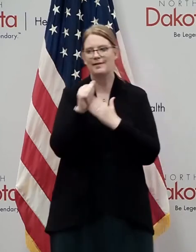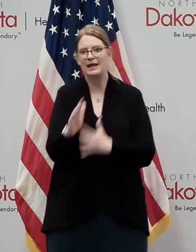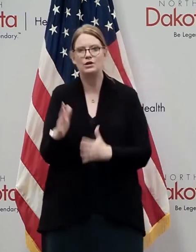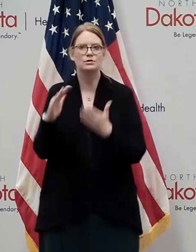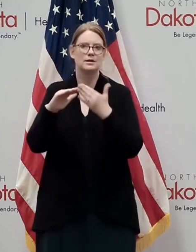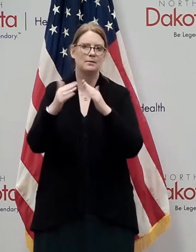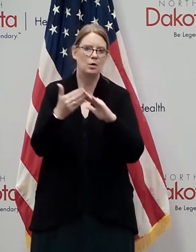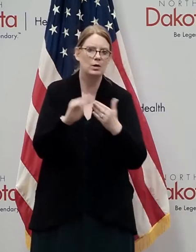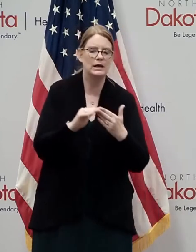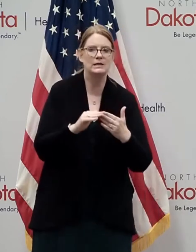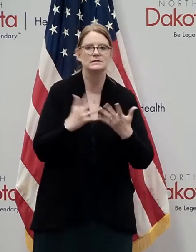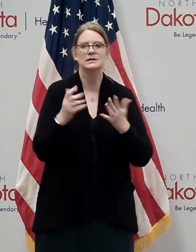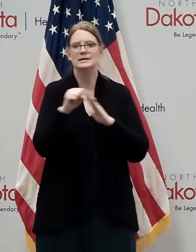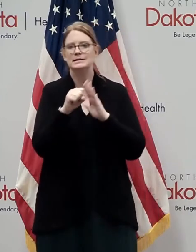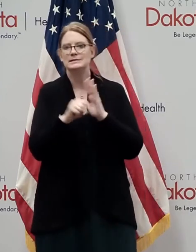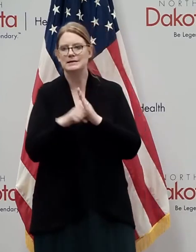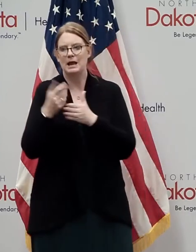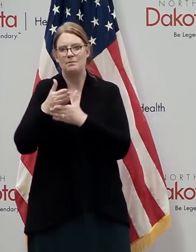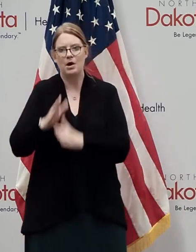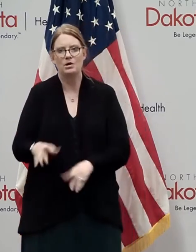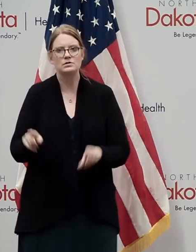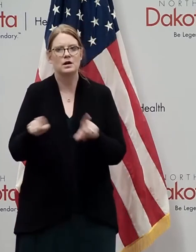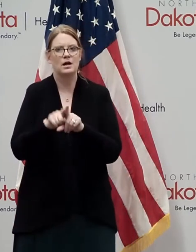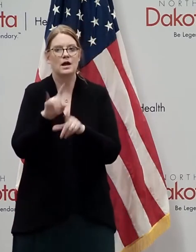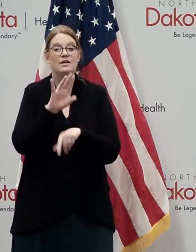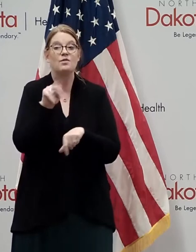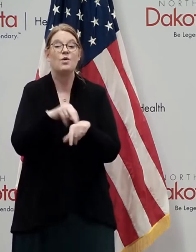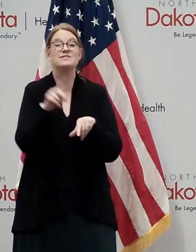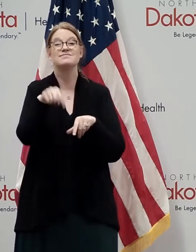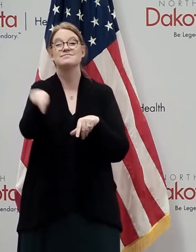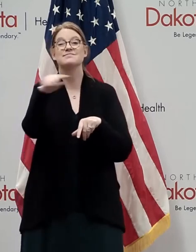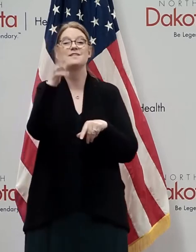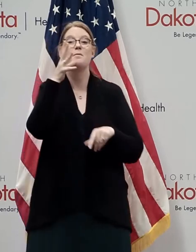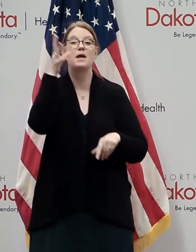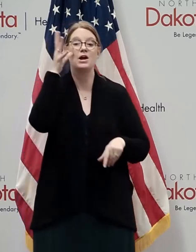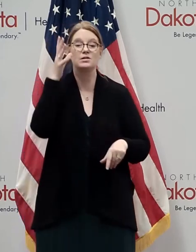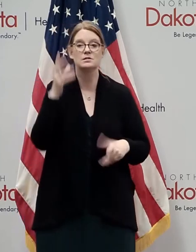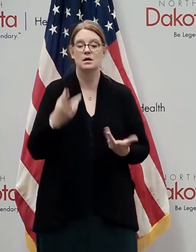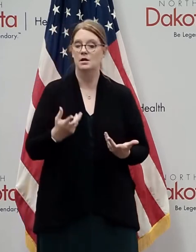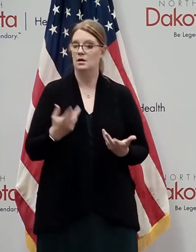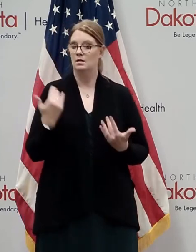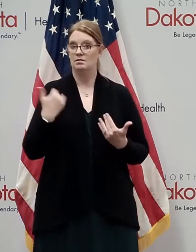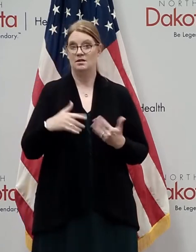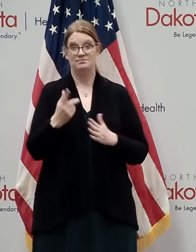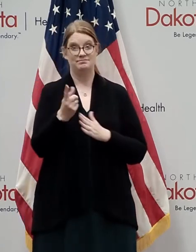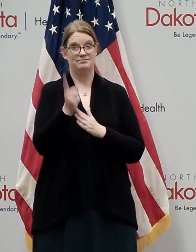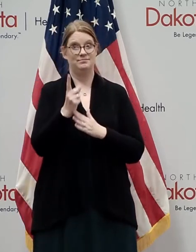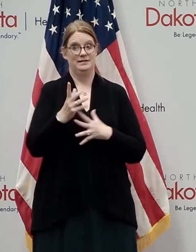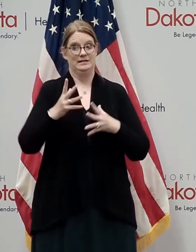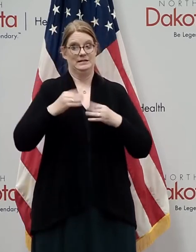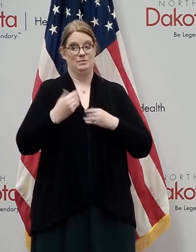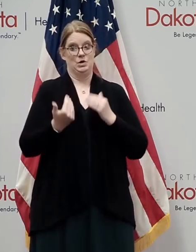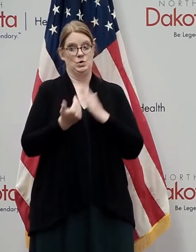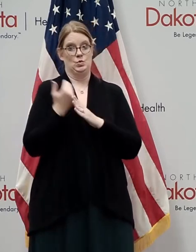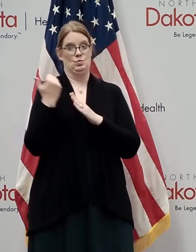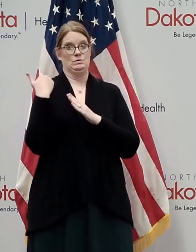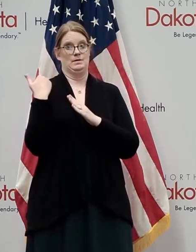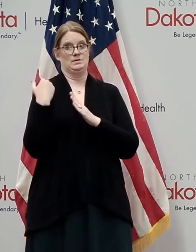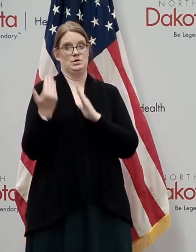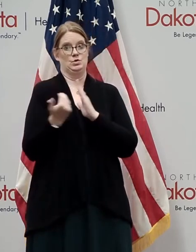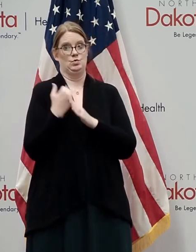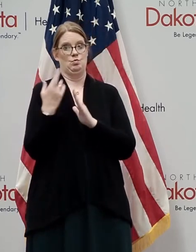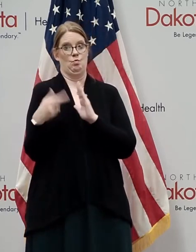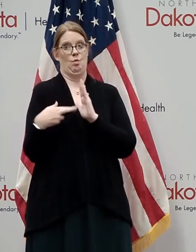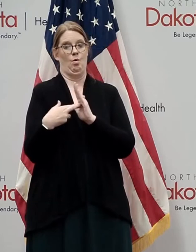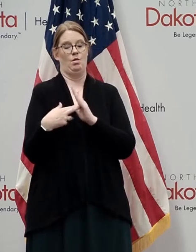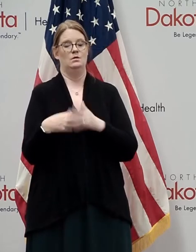communities, state partners, and of course, parents who took on huge new roles. So now, here we are. North